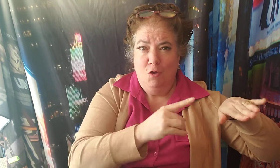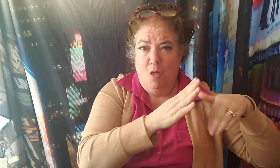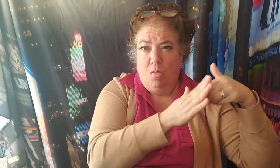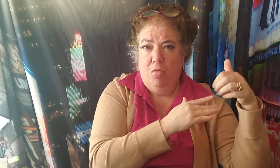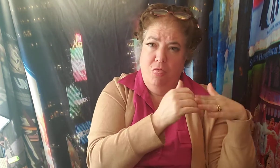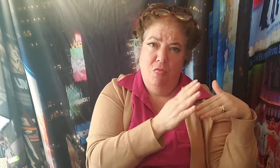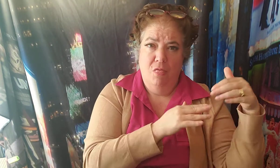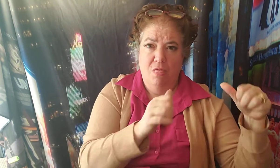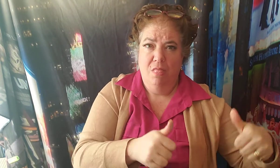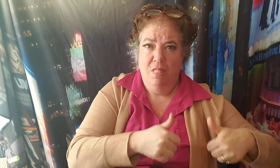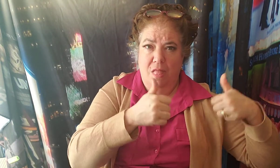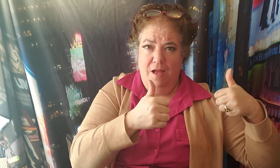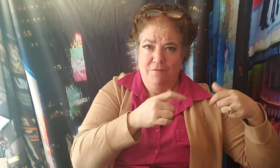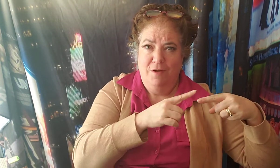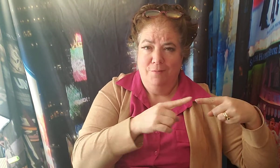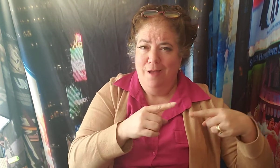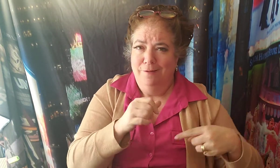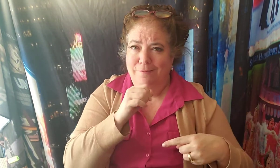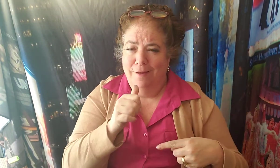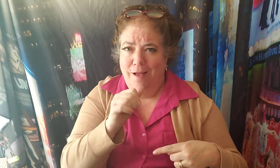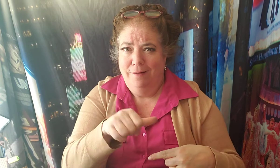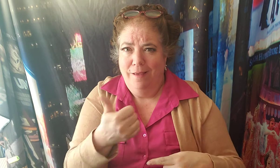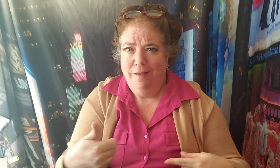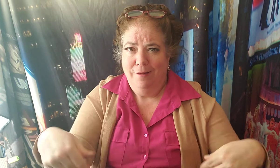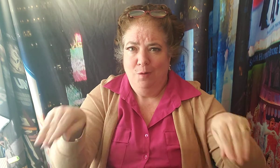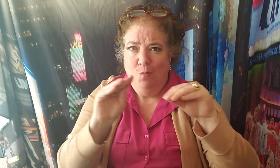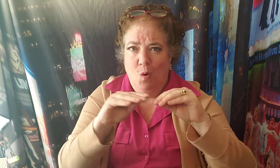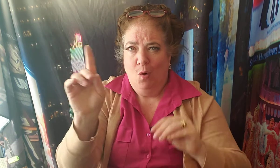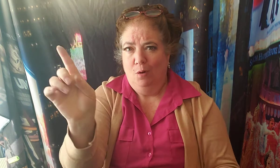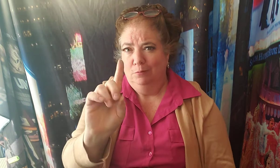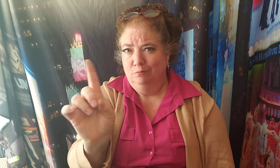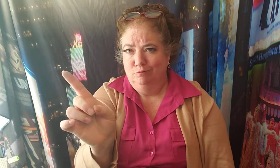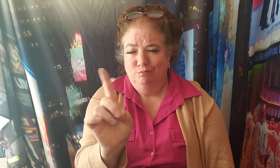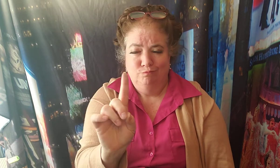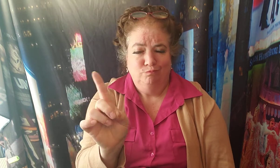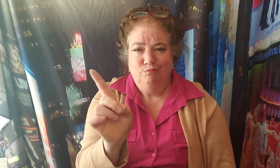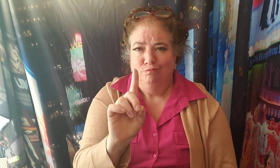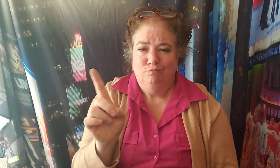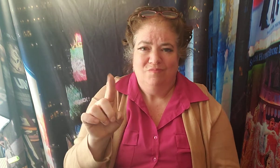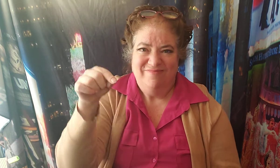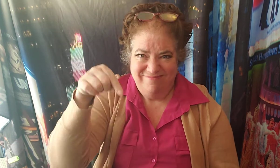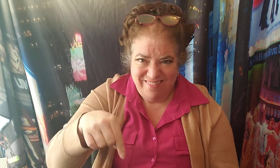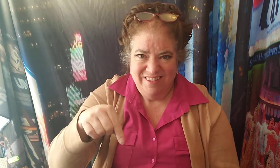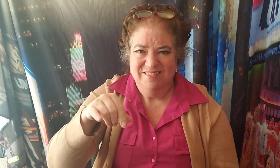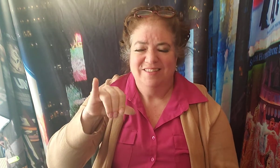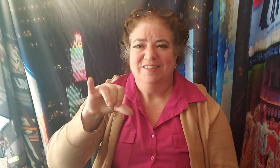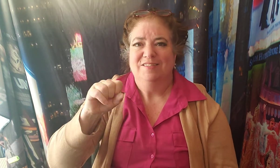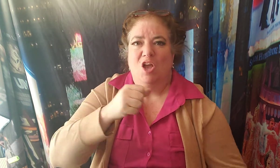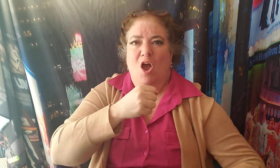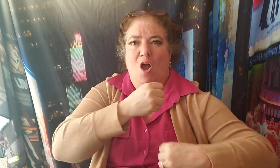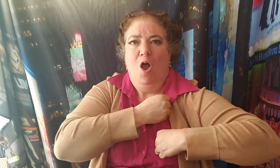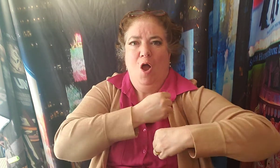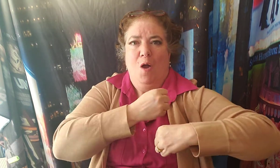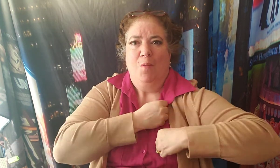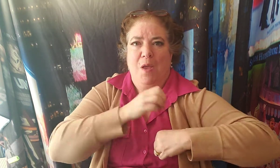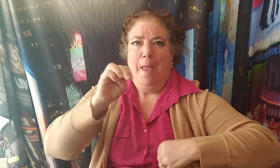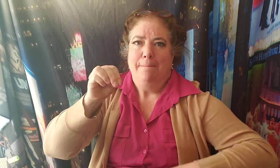before But she won't have it Fair anymore Then, then the army Mr. Green